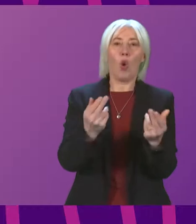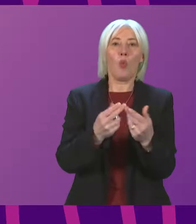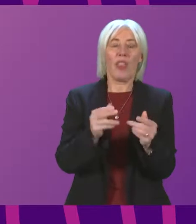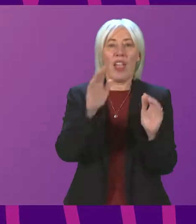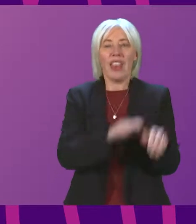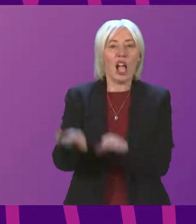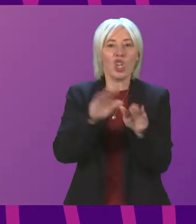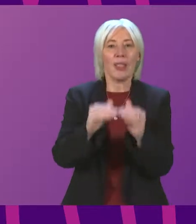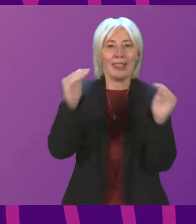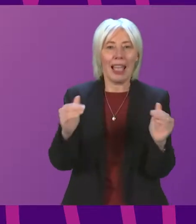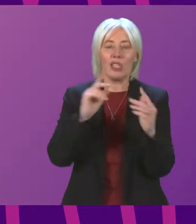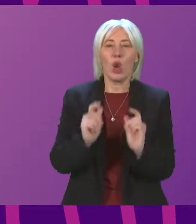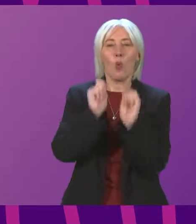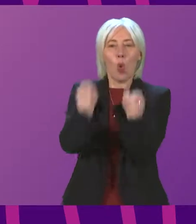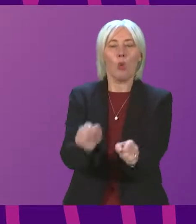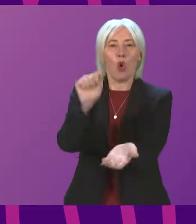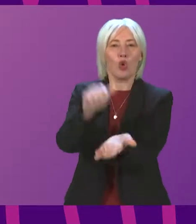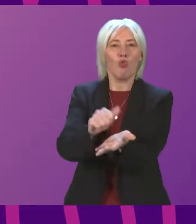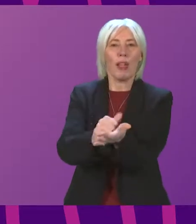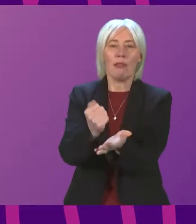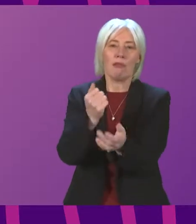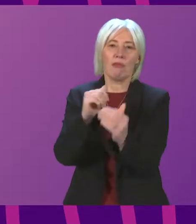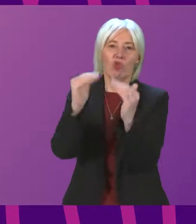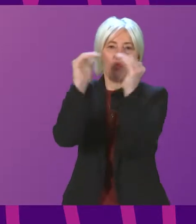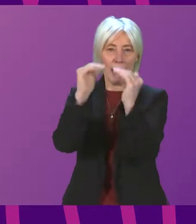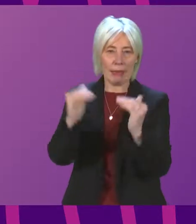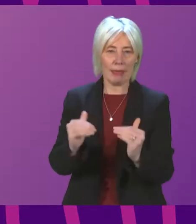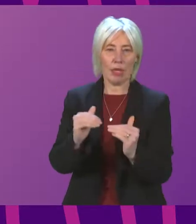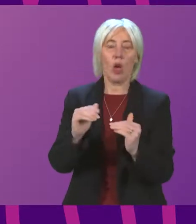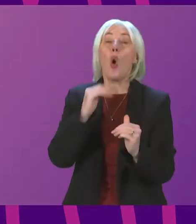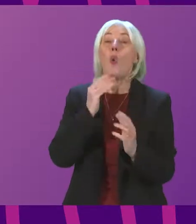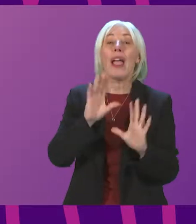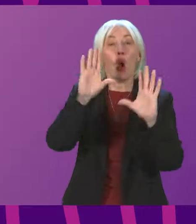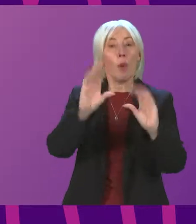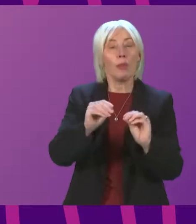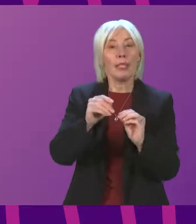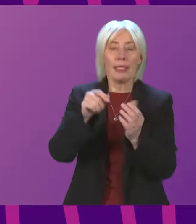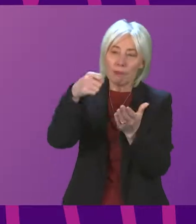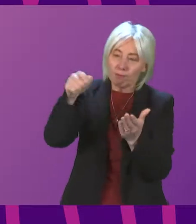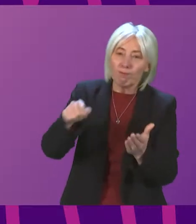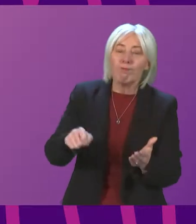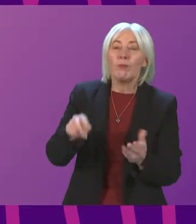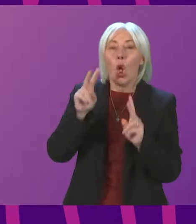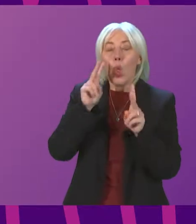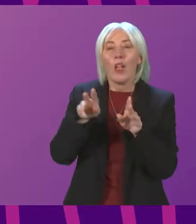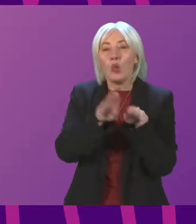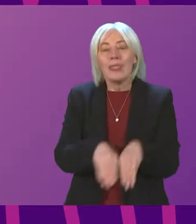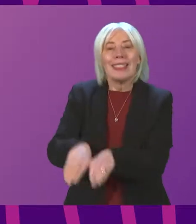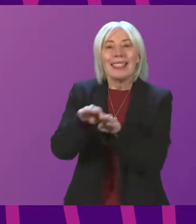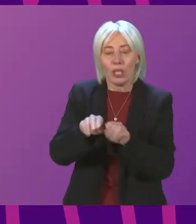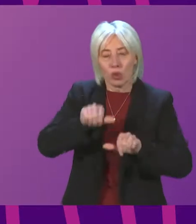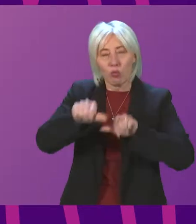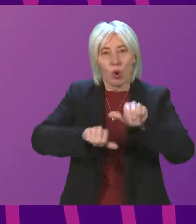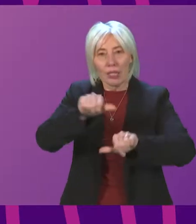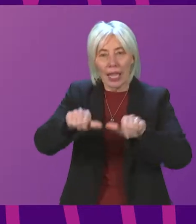appropriate grade. Once the exams have been completed and marked, SQA will look at the outcomes through their standard processes to